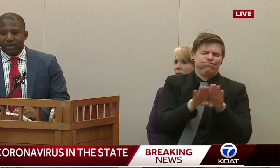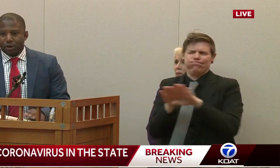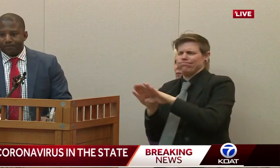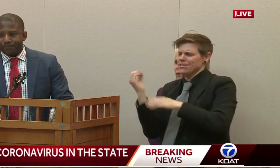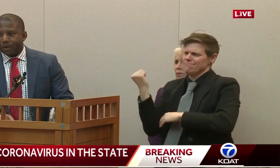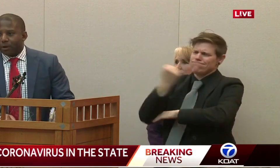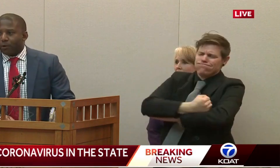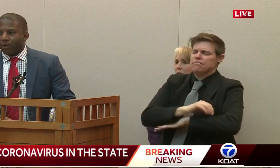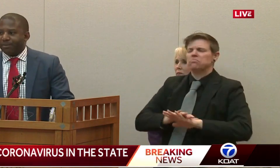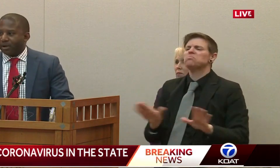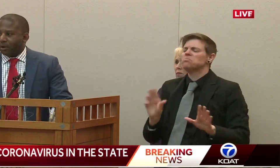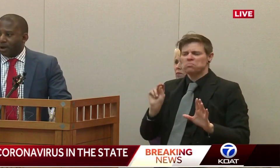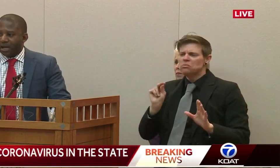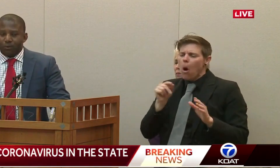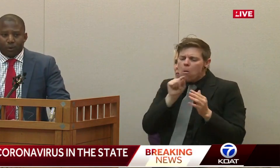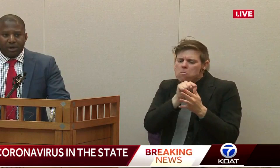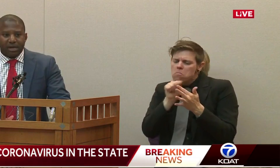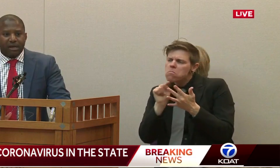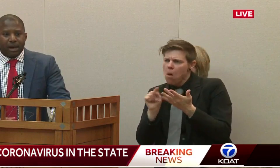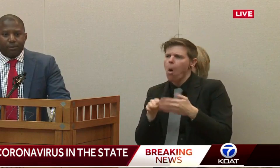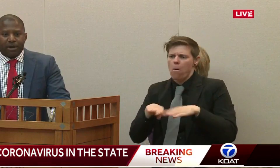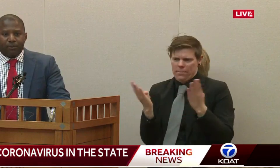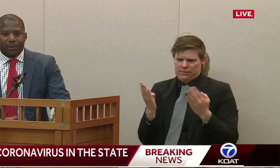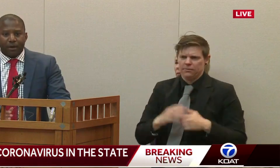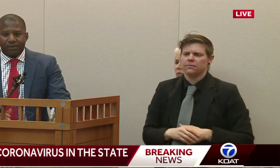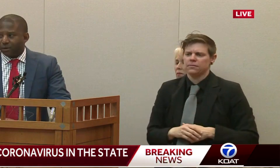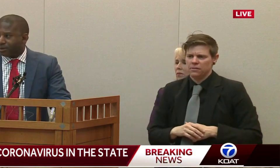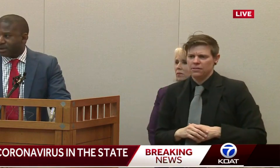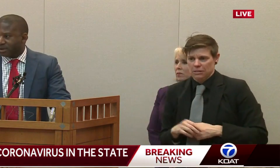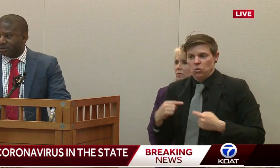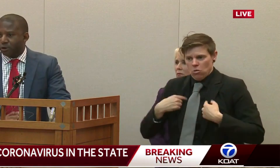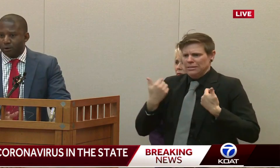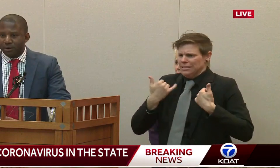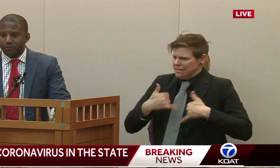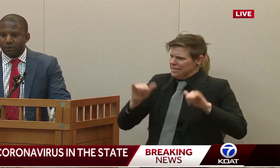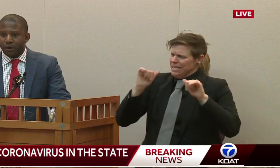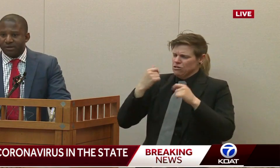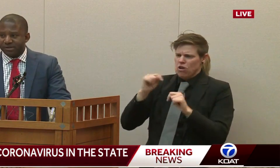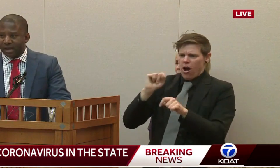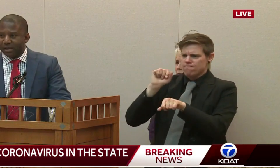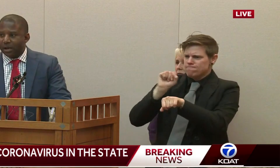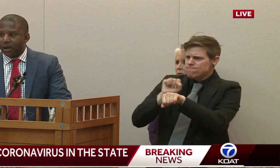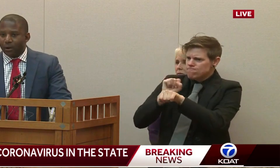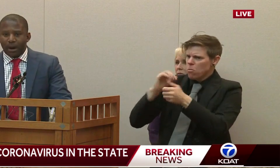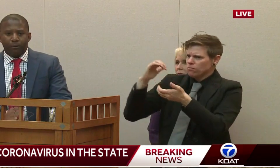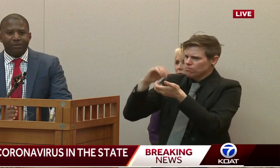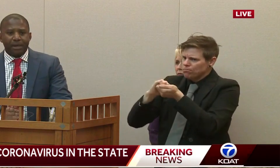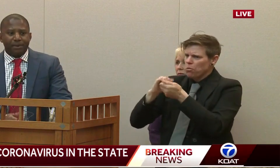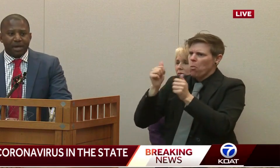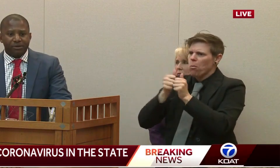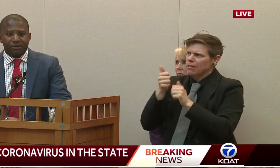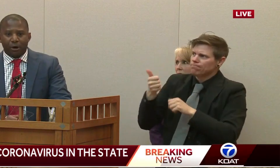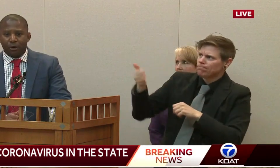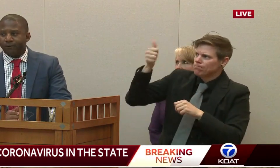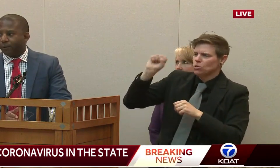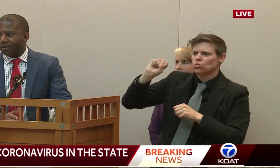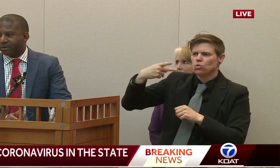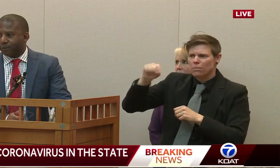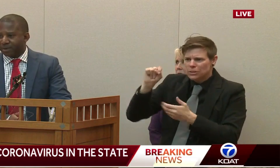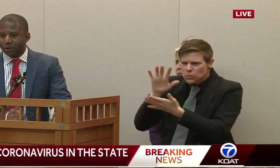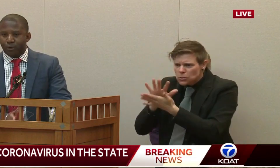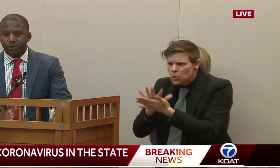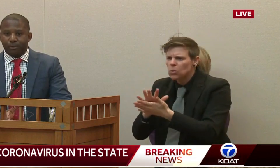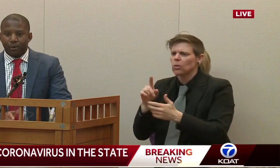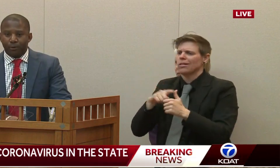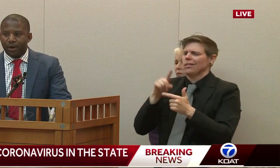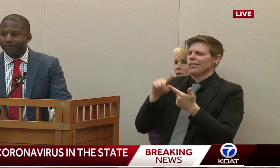In addition, we've been again working and collaborating with all the superintendents and charter leaders across the state around what the implications are for